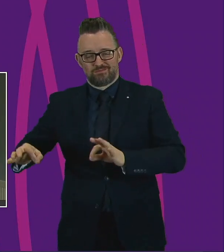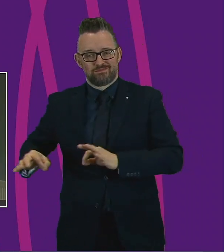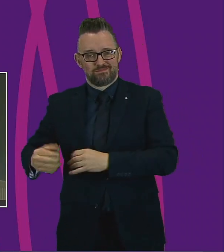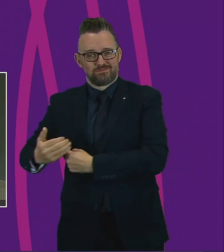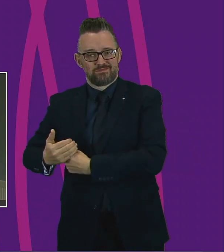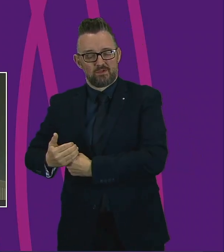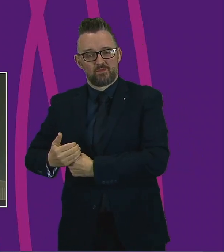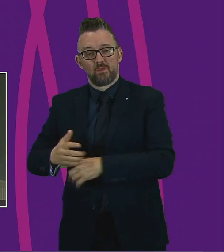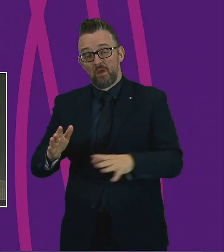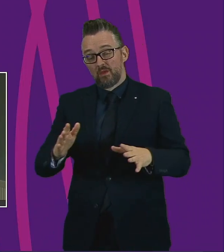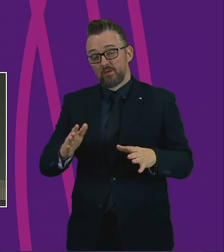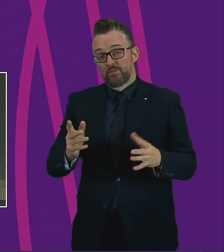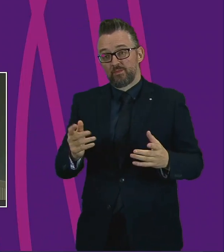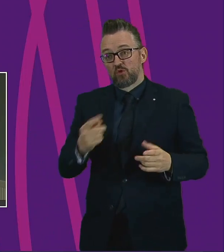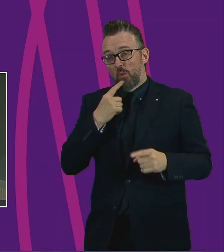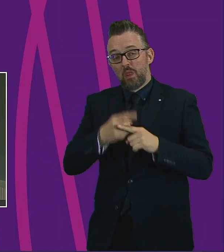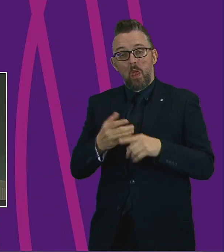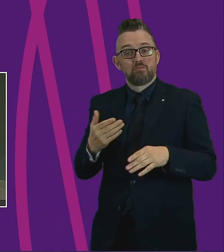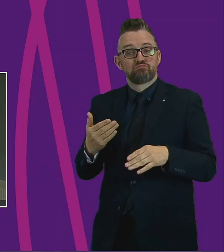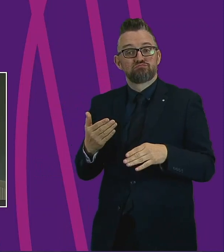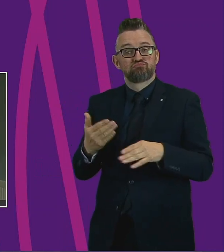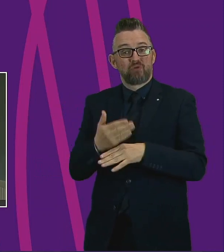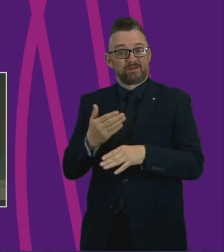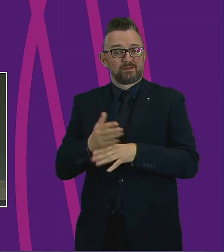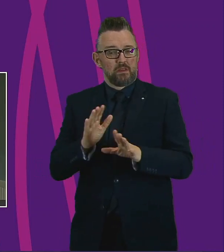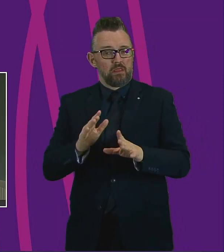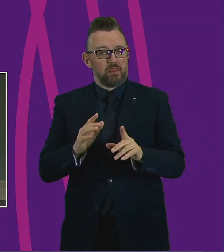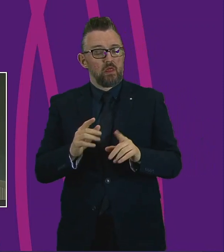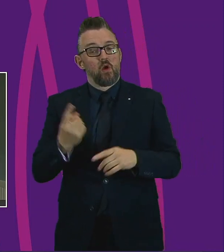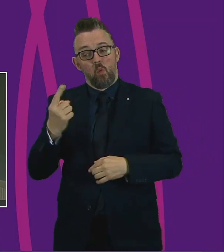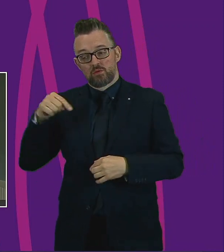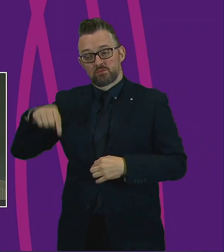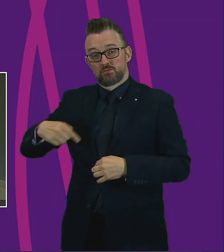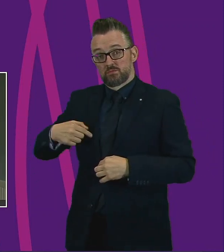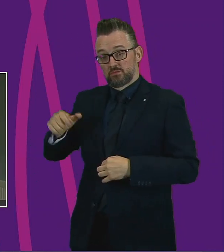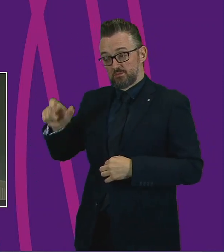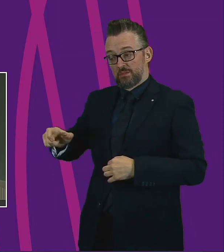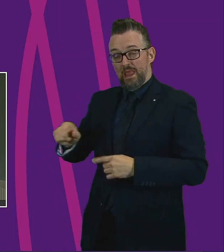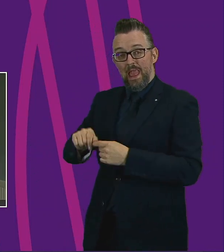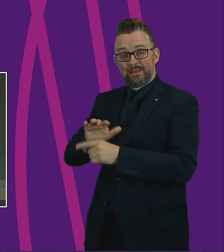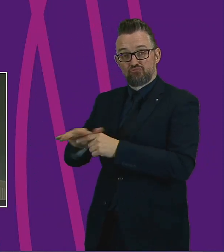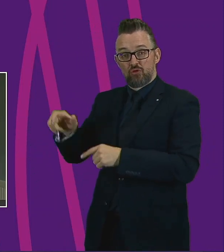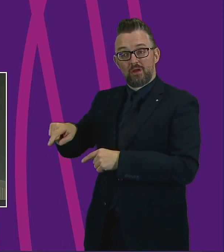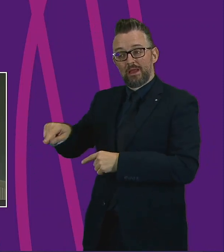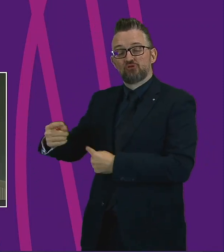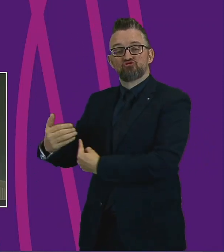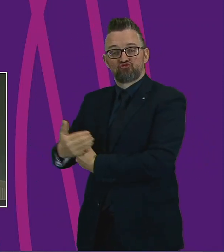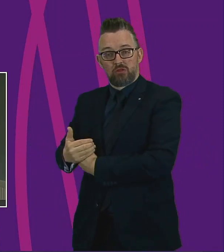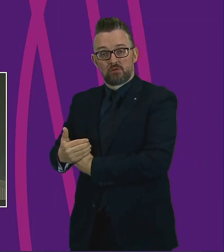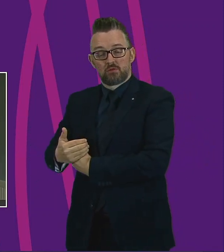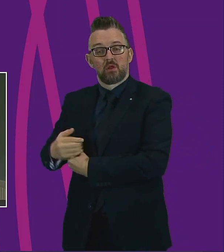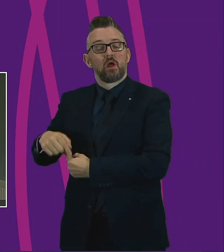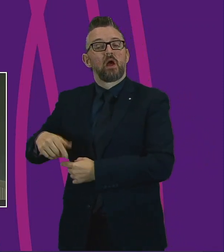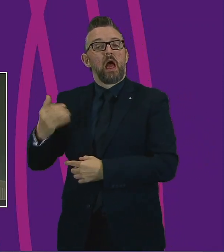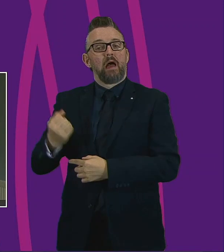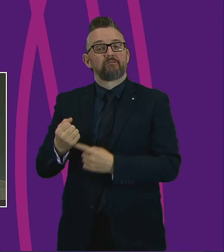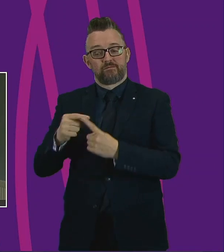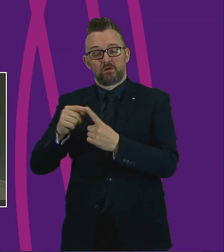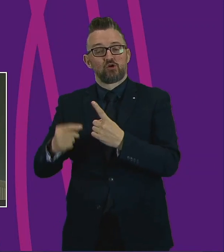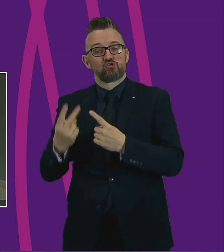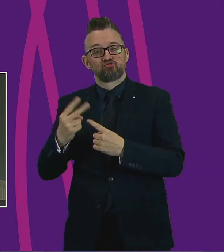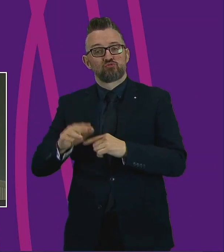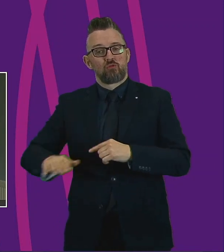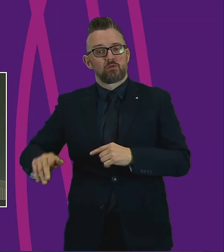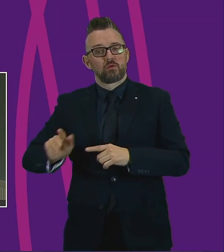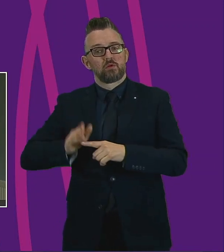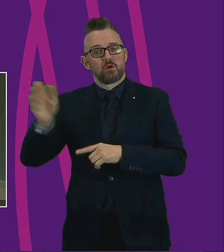practicalities, I have a constituent here in Edinburgh who is shielding but has two children who are at school.